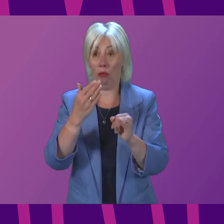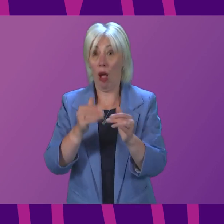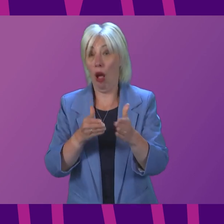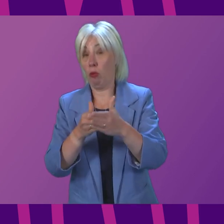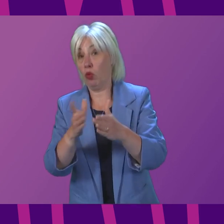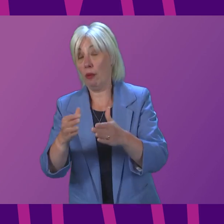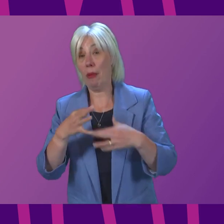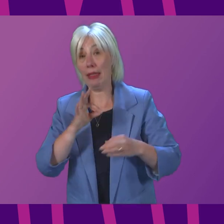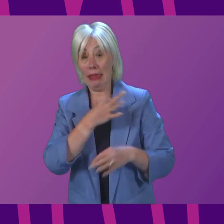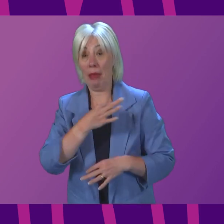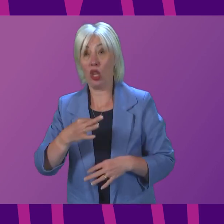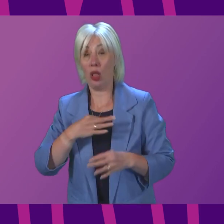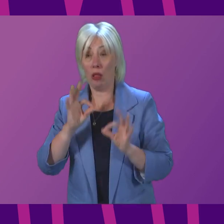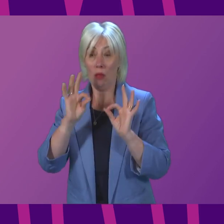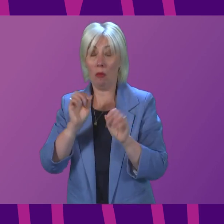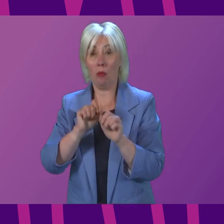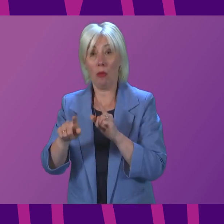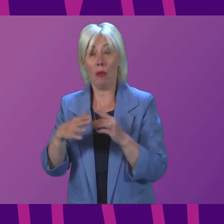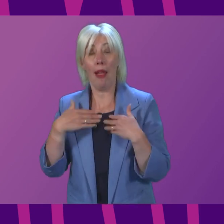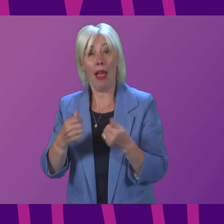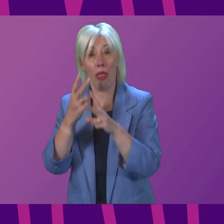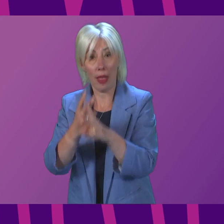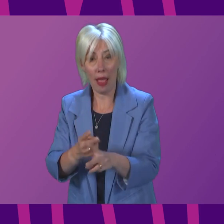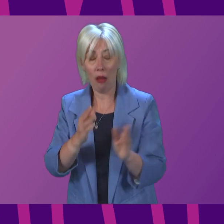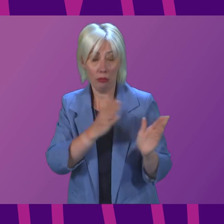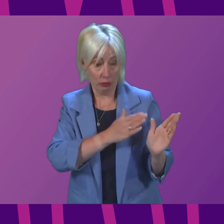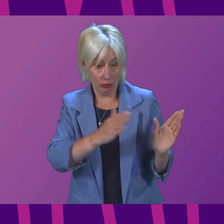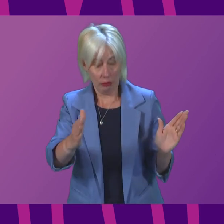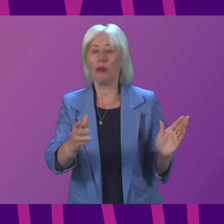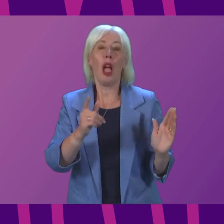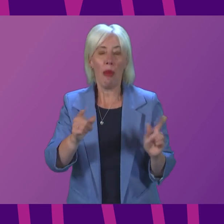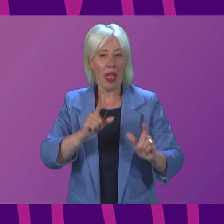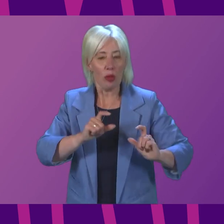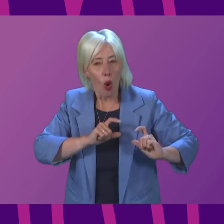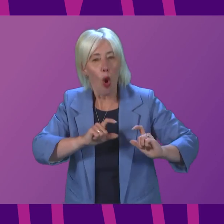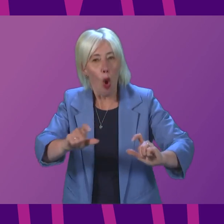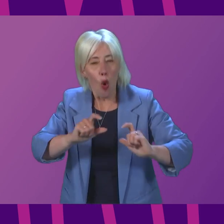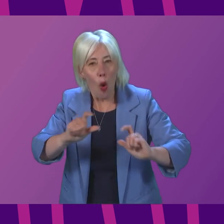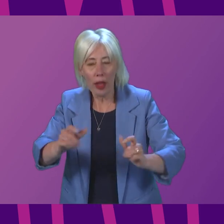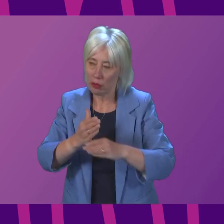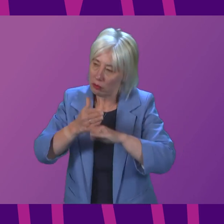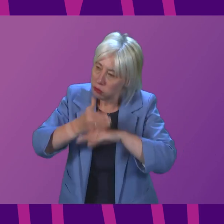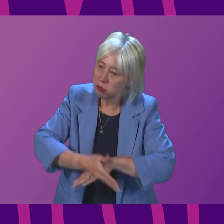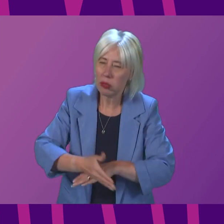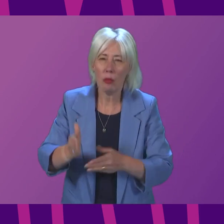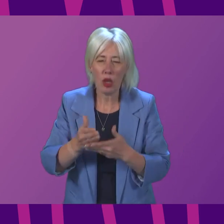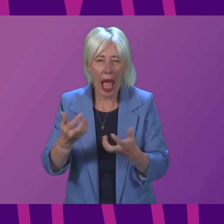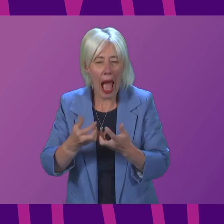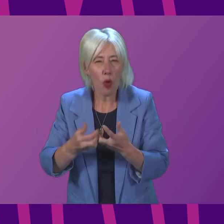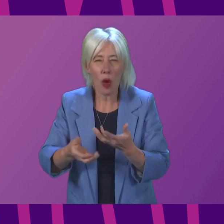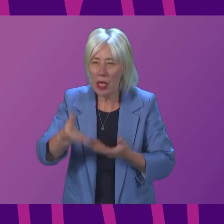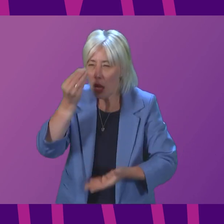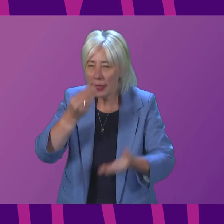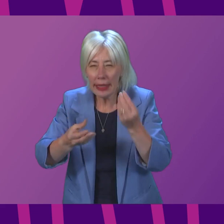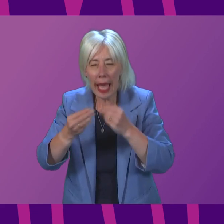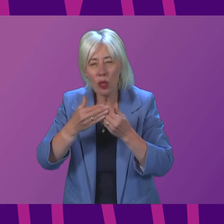That work is underway. That work will need to continue alongside, of course, ongoing efforts to make sure that we continue to understand the